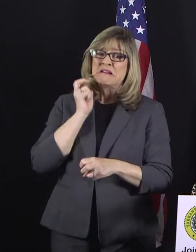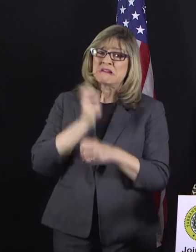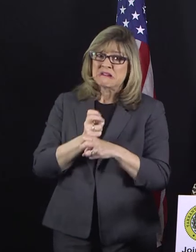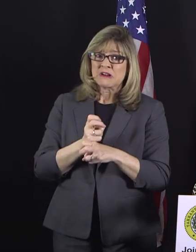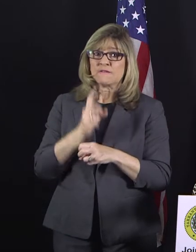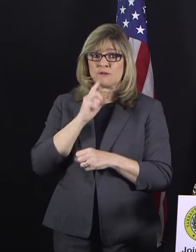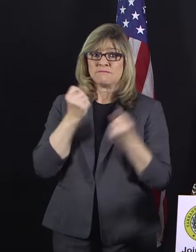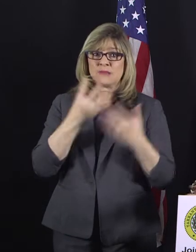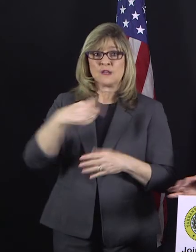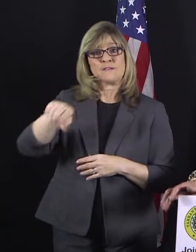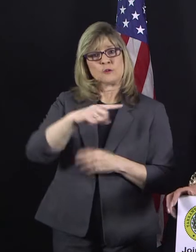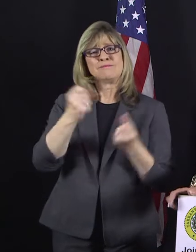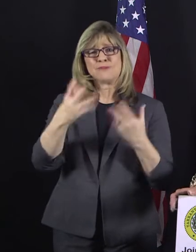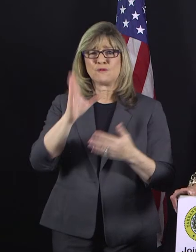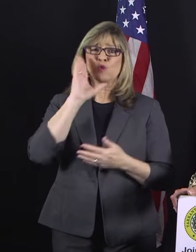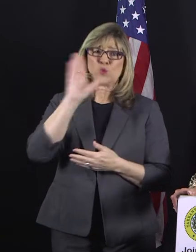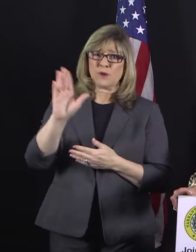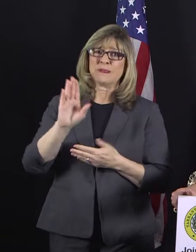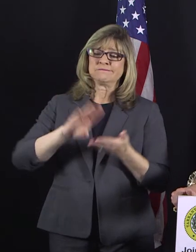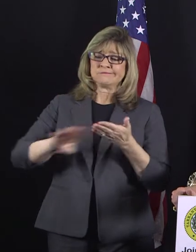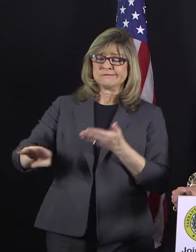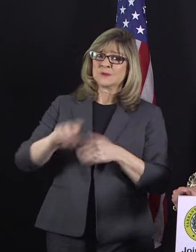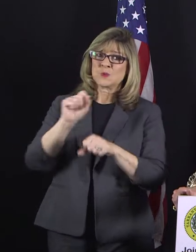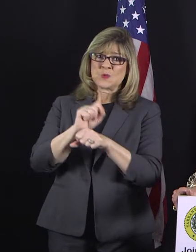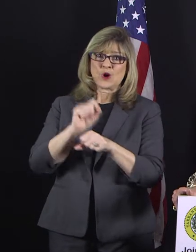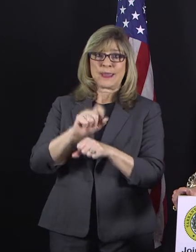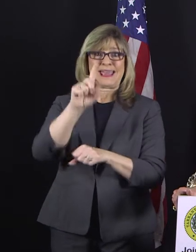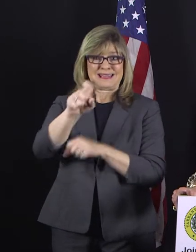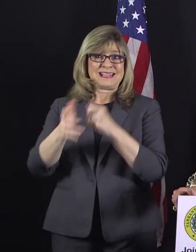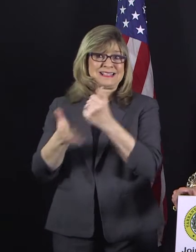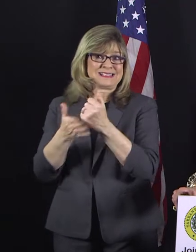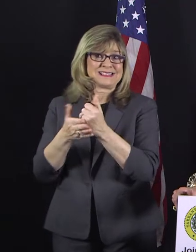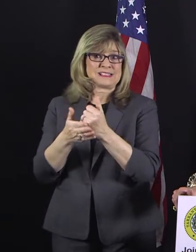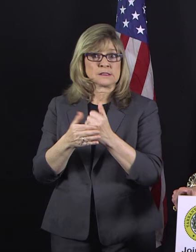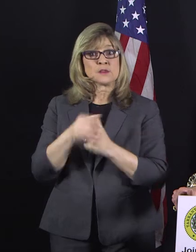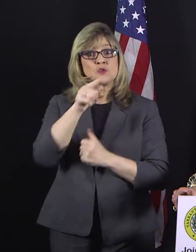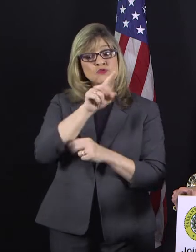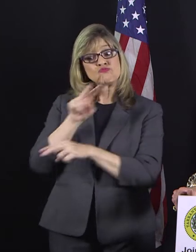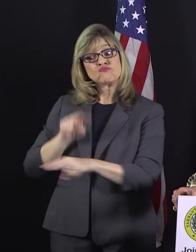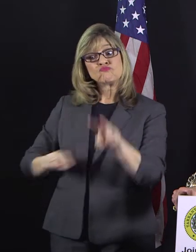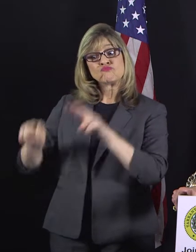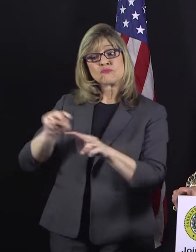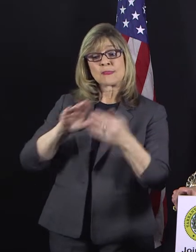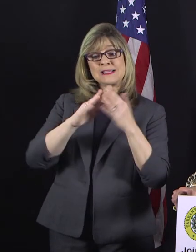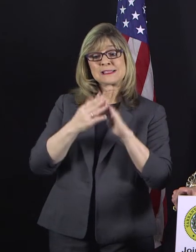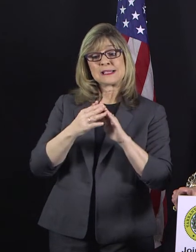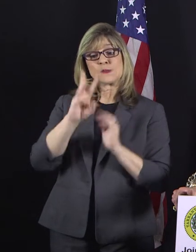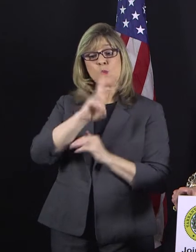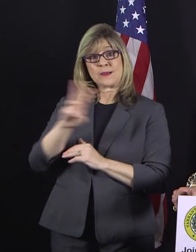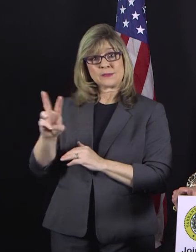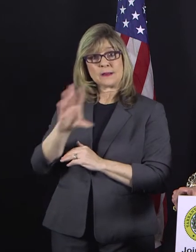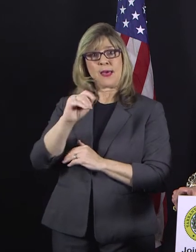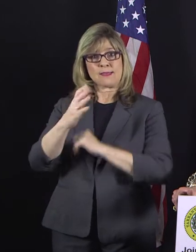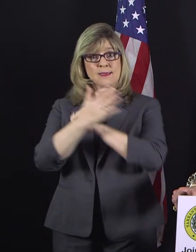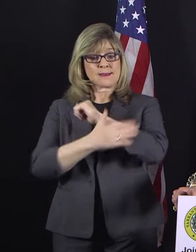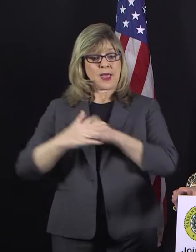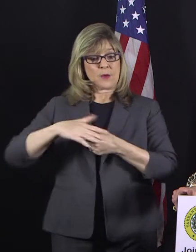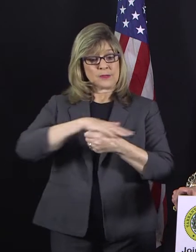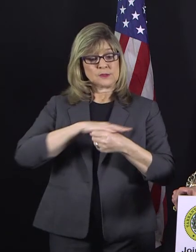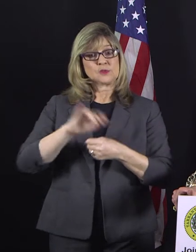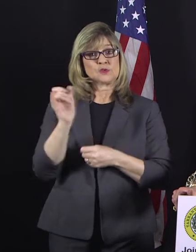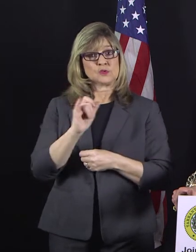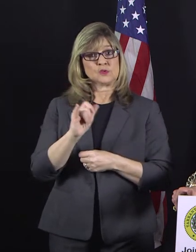be out of work and need assistance. Follow the city's website and the county's too for information on small business